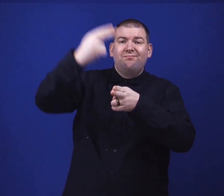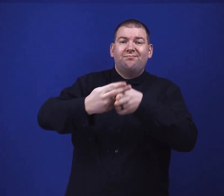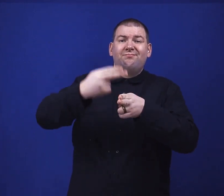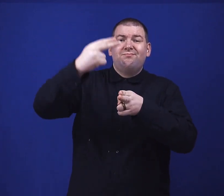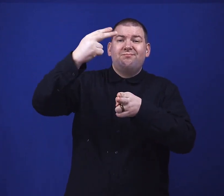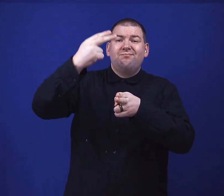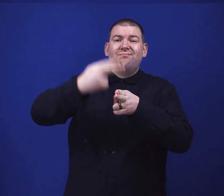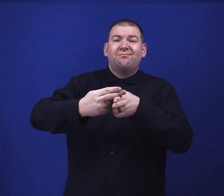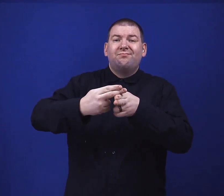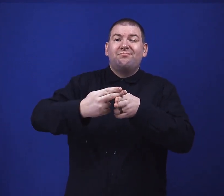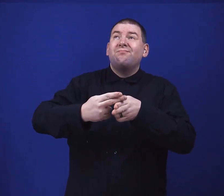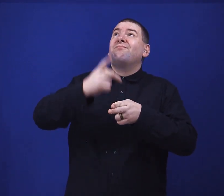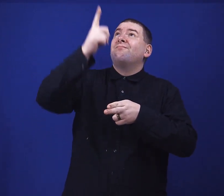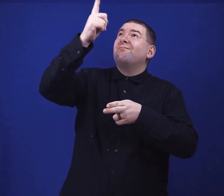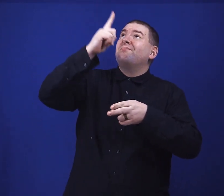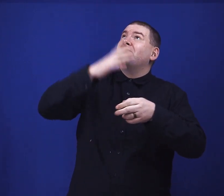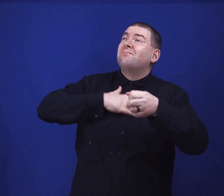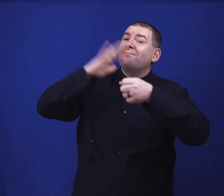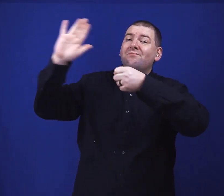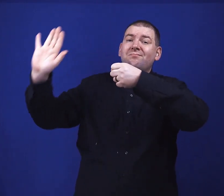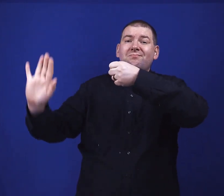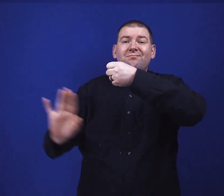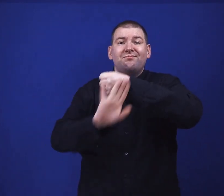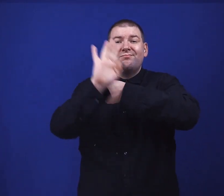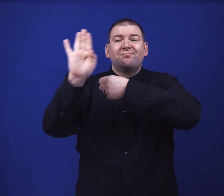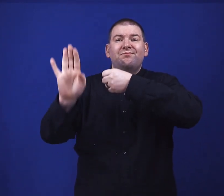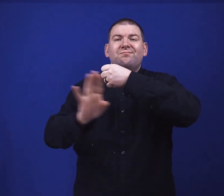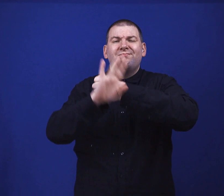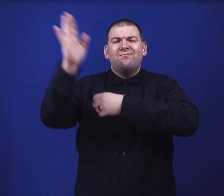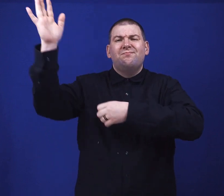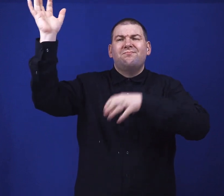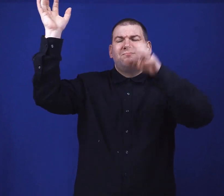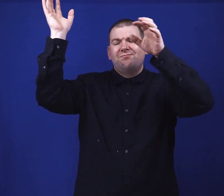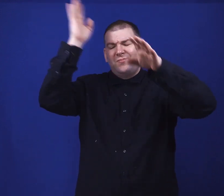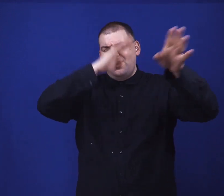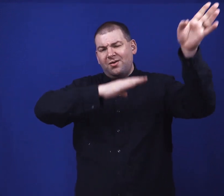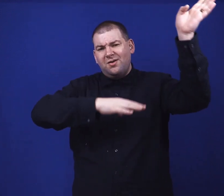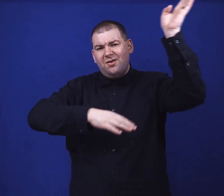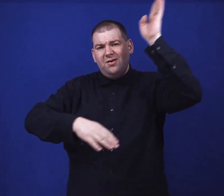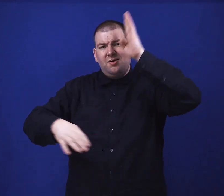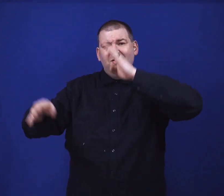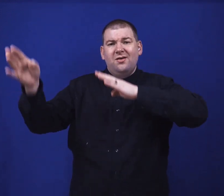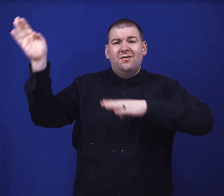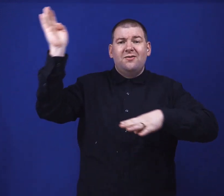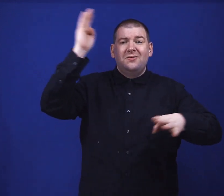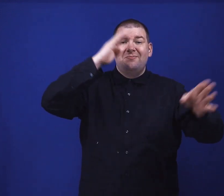holy name Won't you be my shelter from the rain?